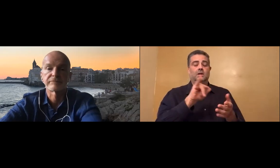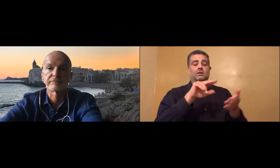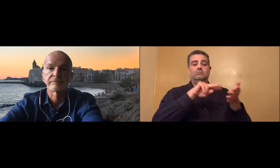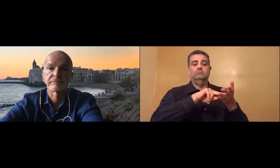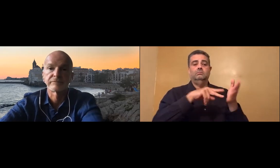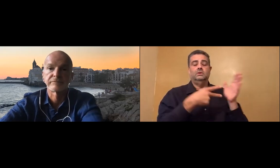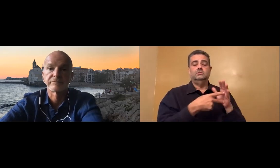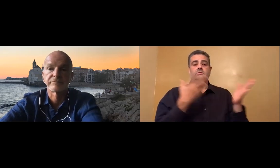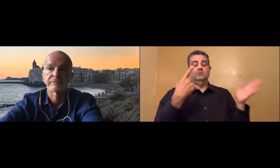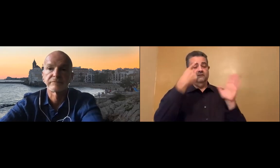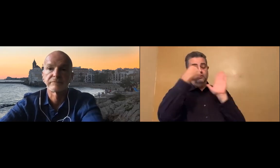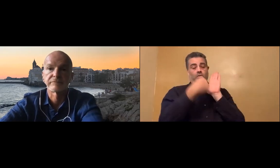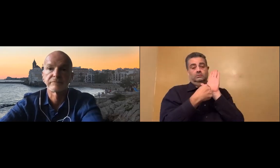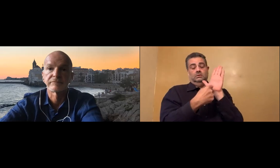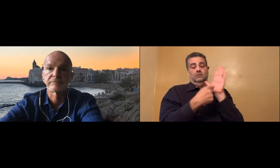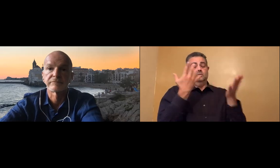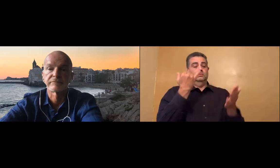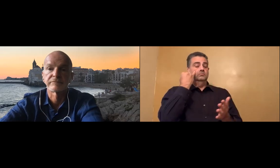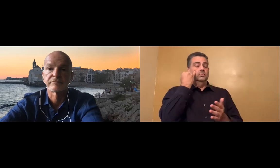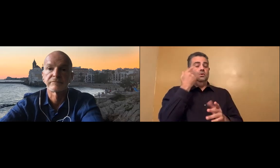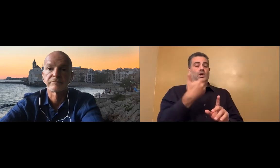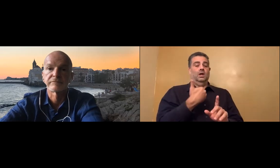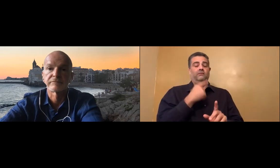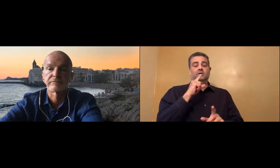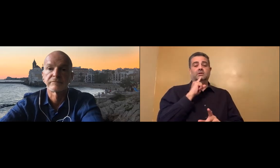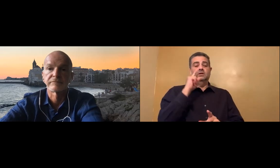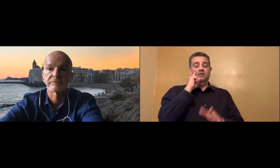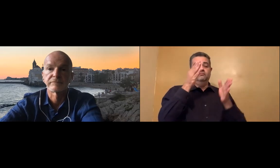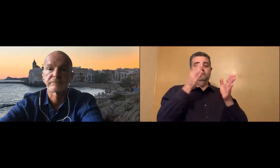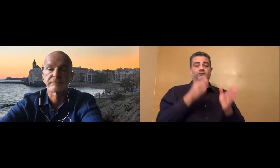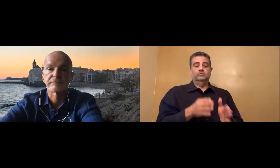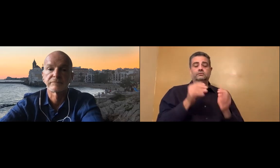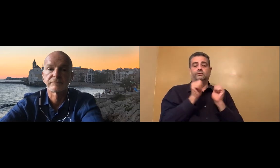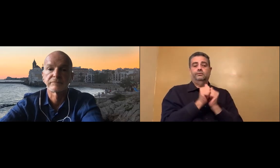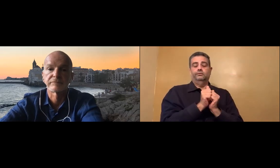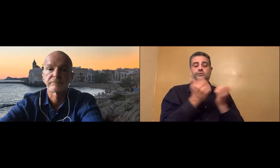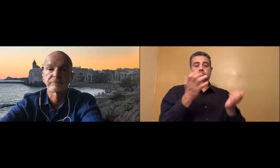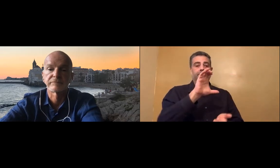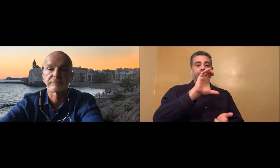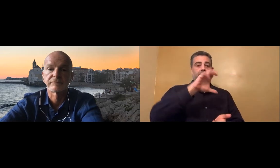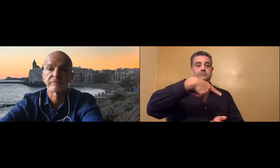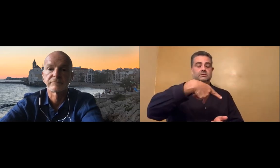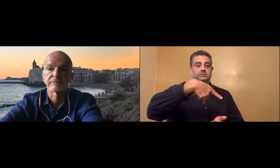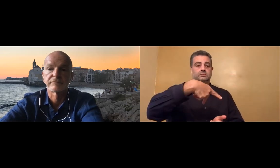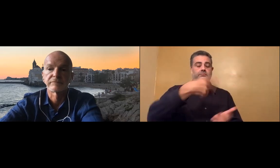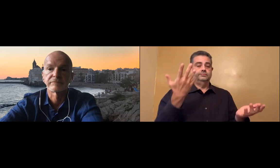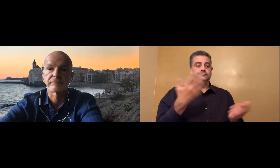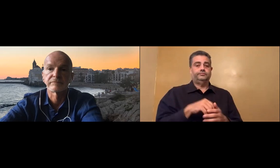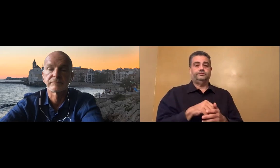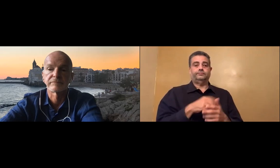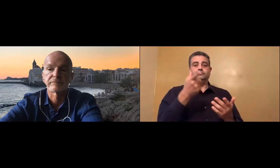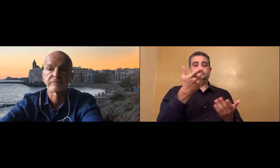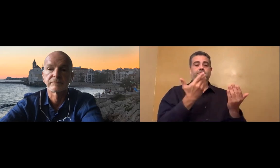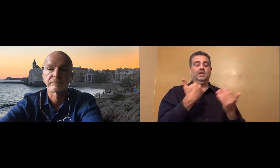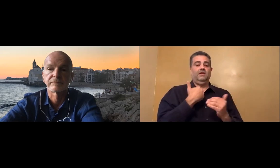People who have deafness and other disabilities can also use this. So if there is a deaf individual